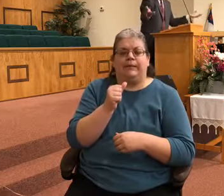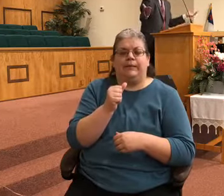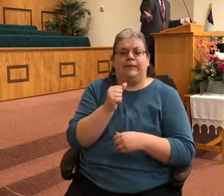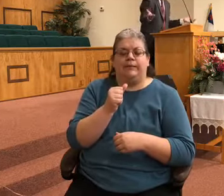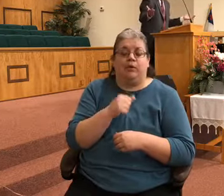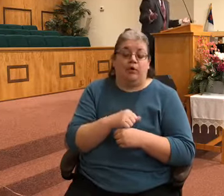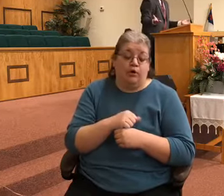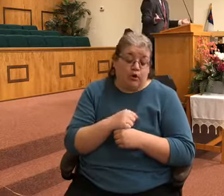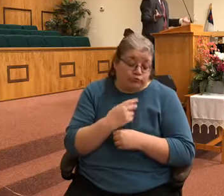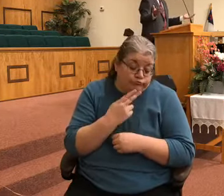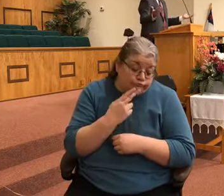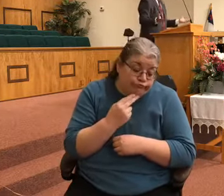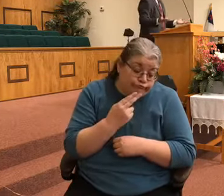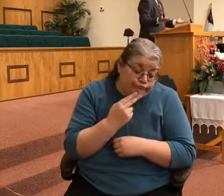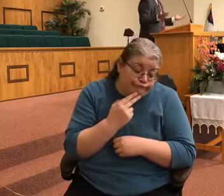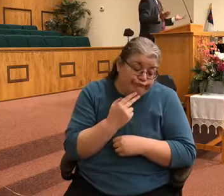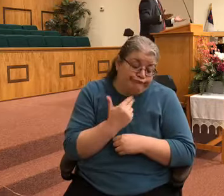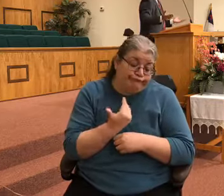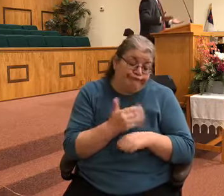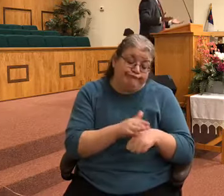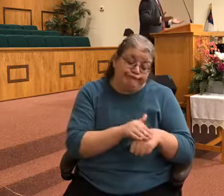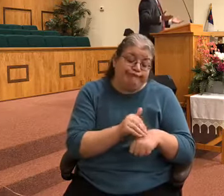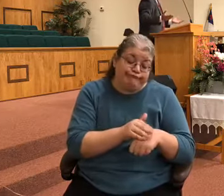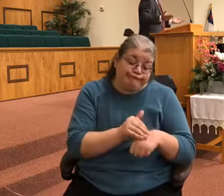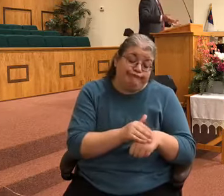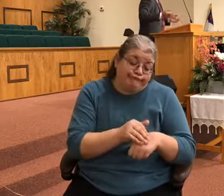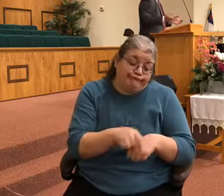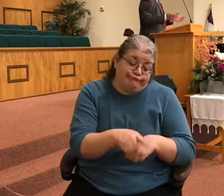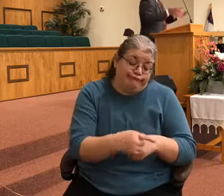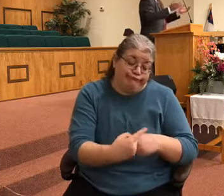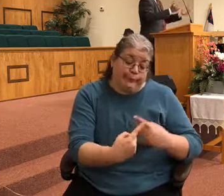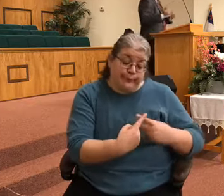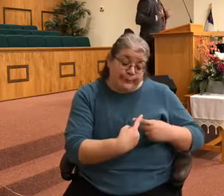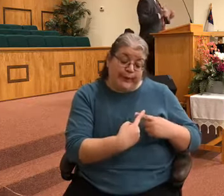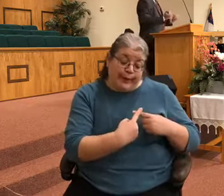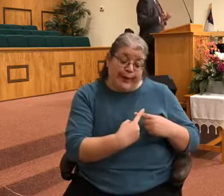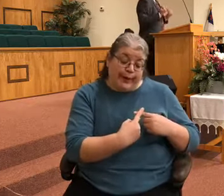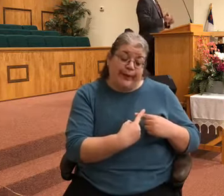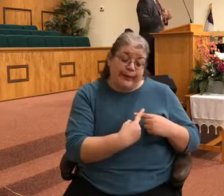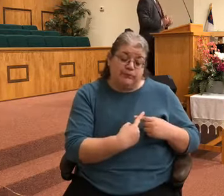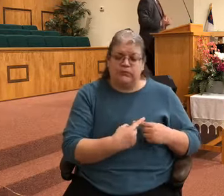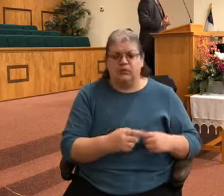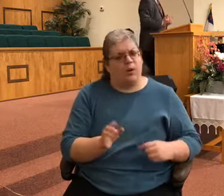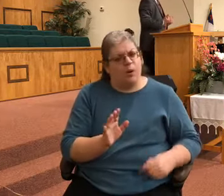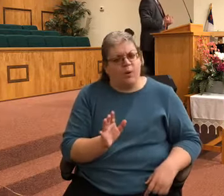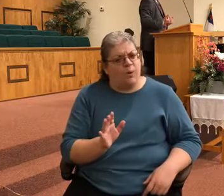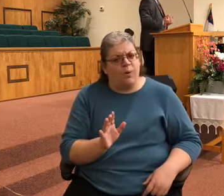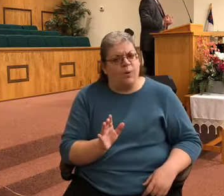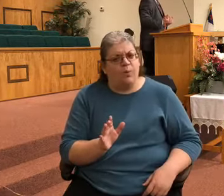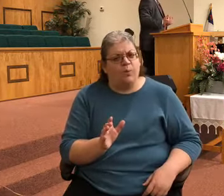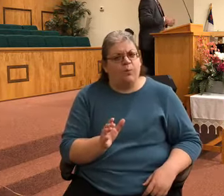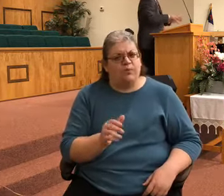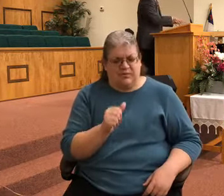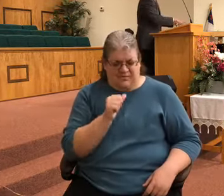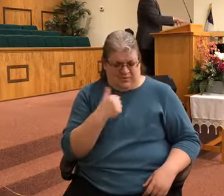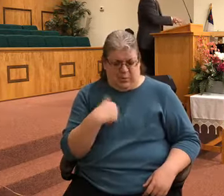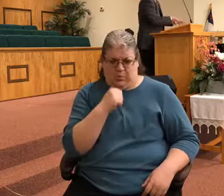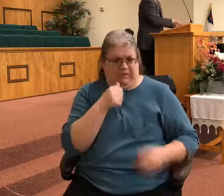dependent upon their parents their whole life. Oh no. Now God has given us something to do. The king had a